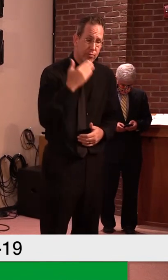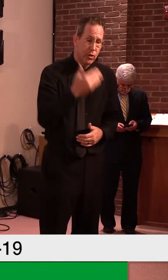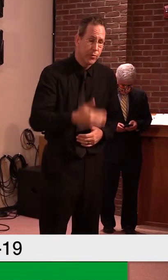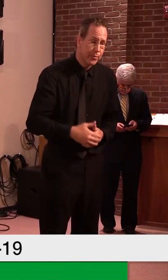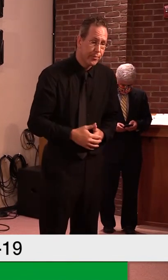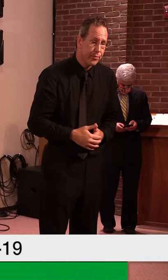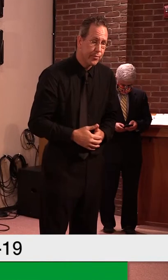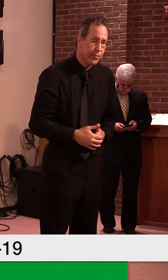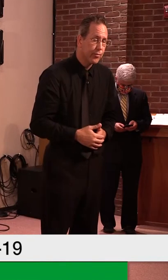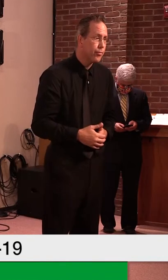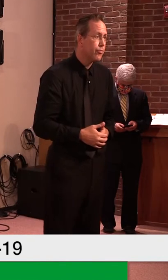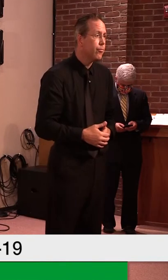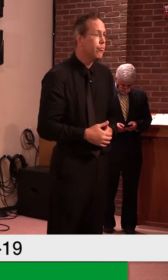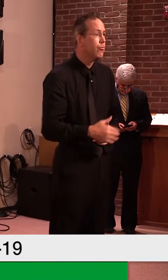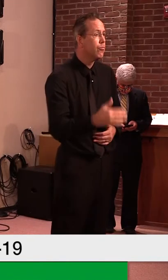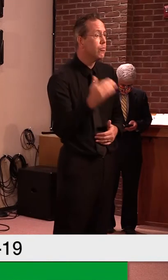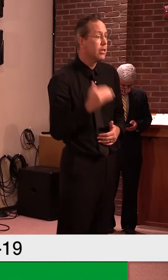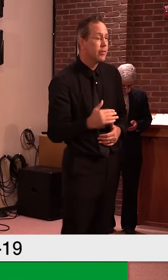Kevin. seven days.